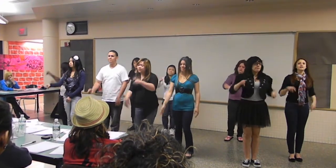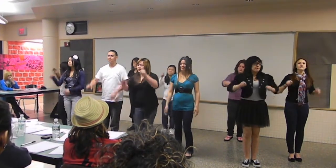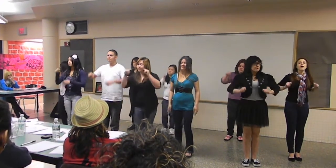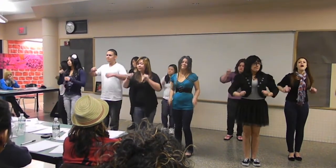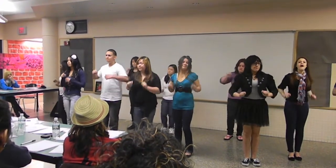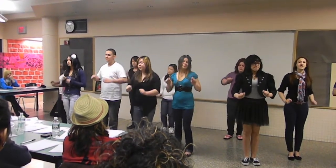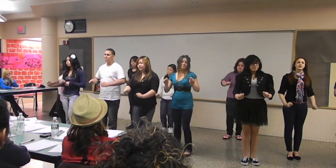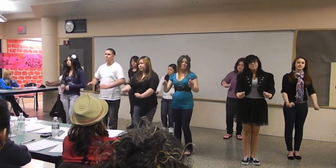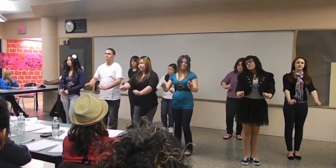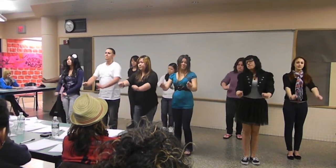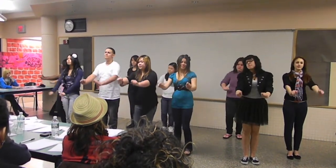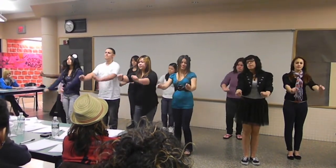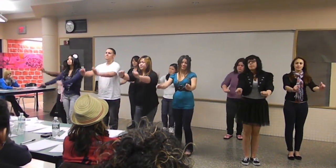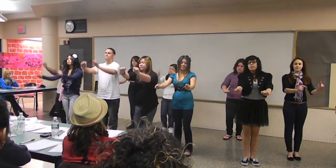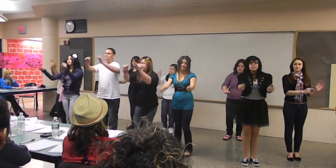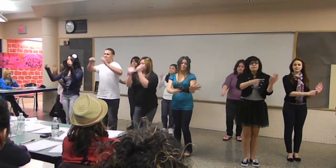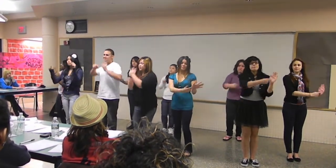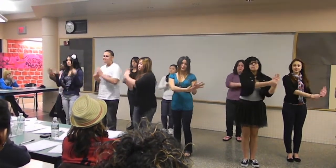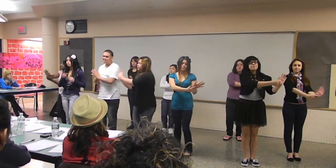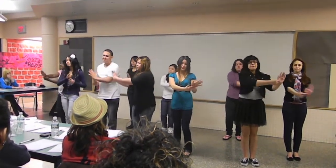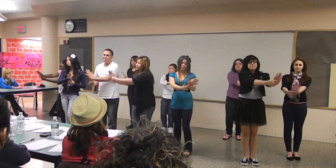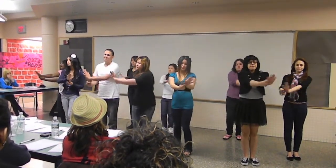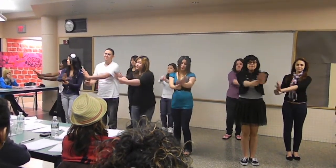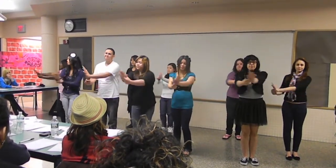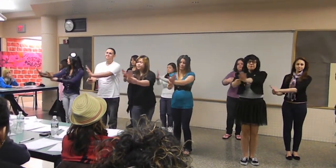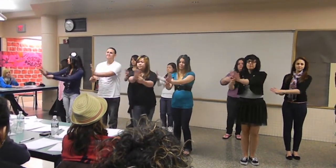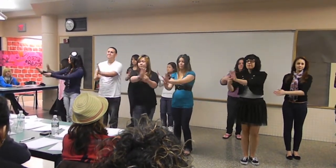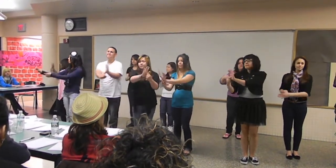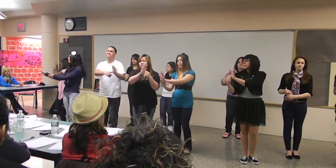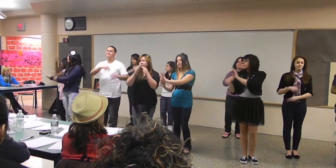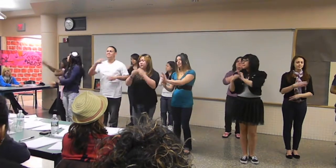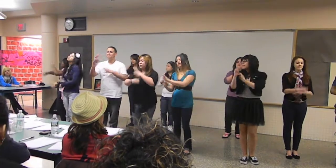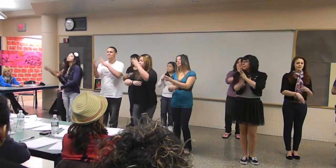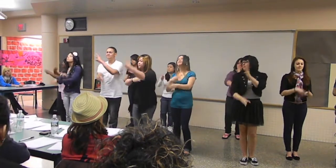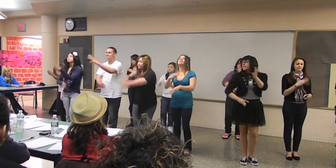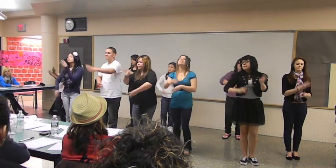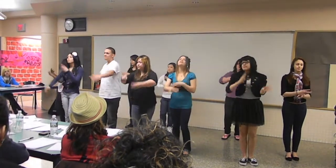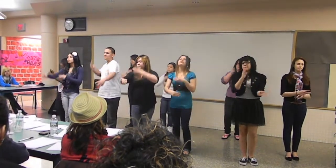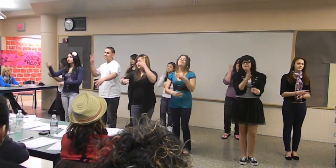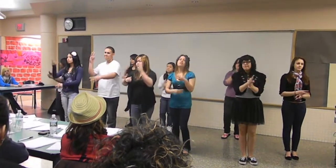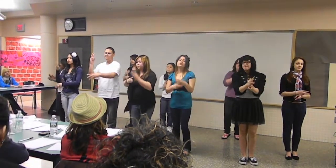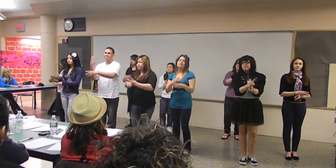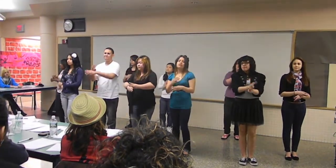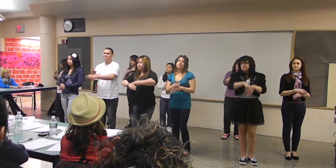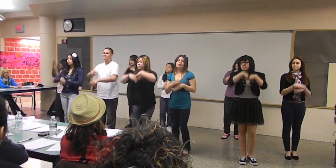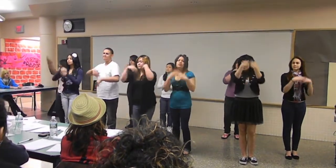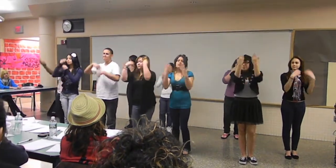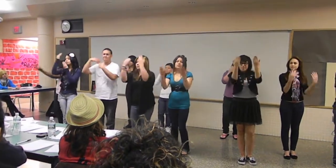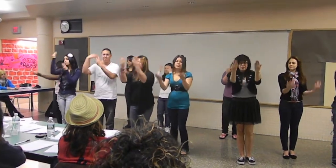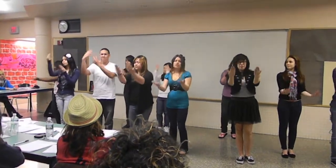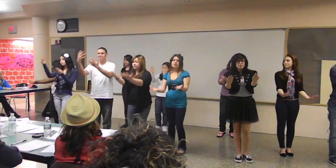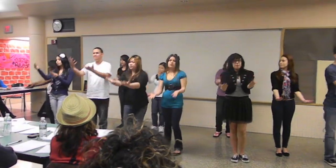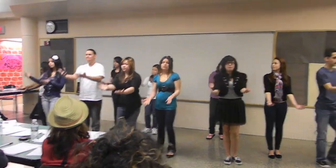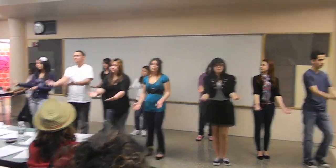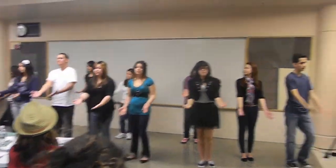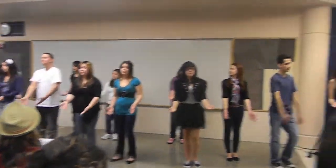gotta ignite the light And let it shine